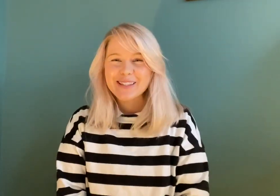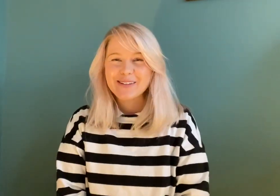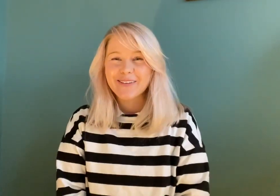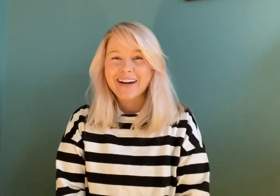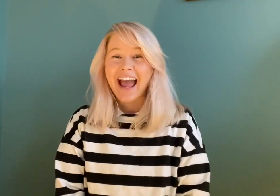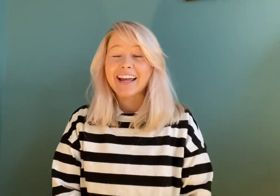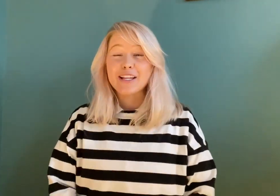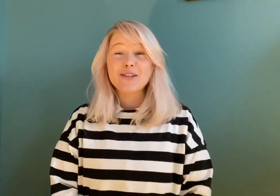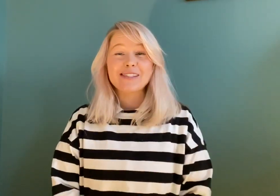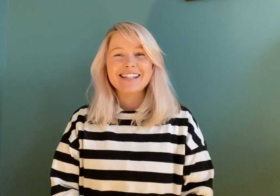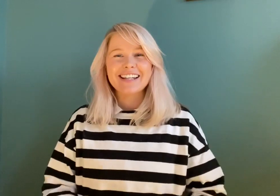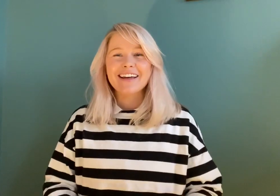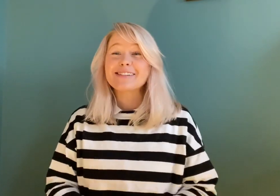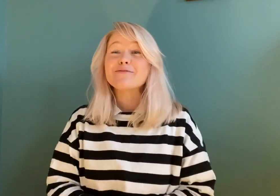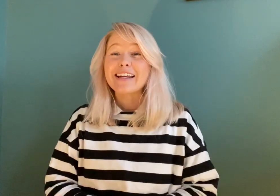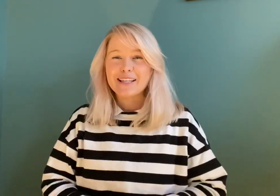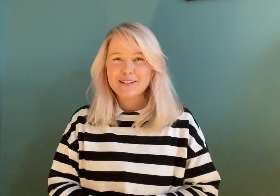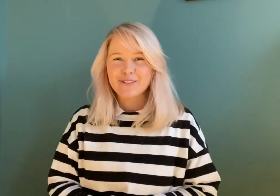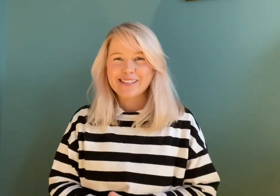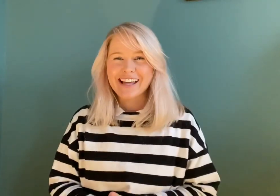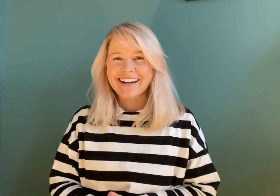story and can use it to learn some really useful signs.